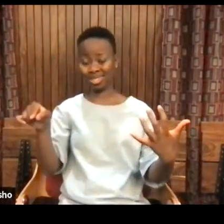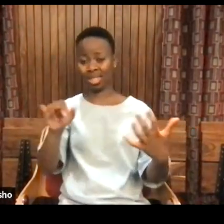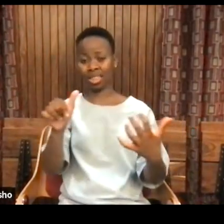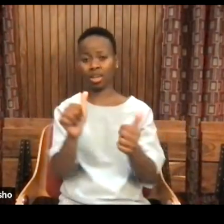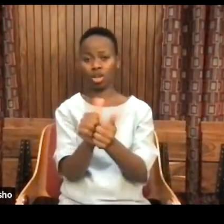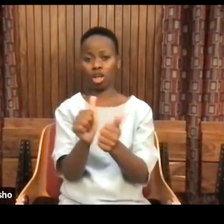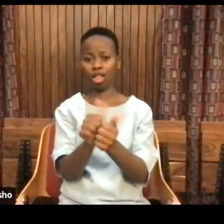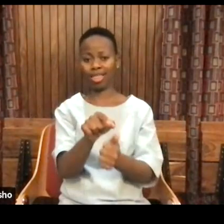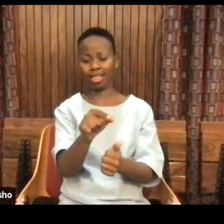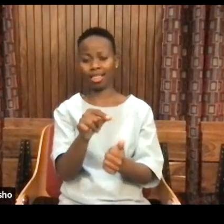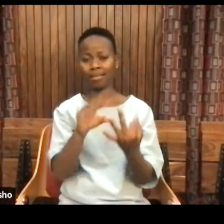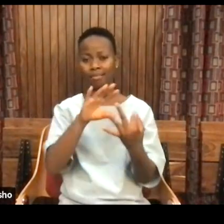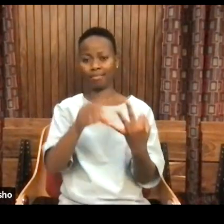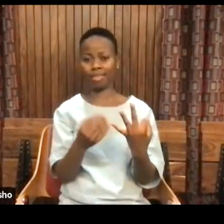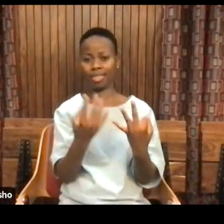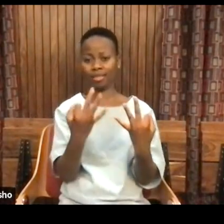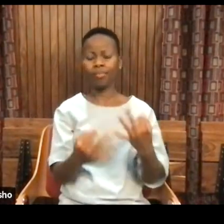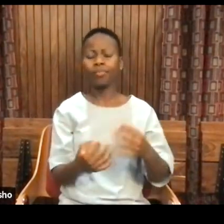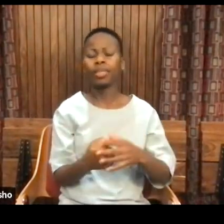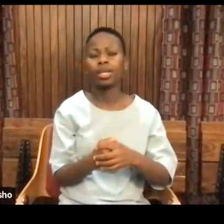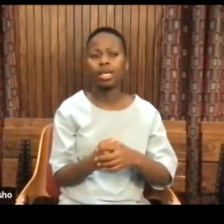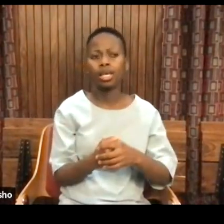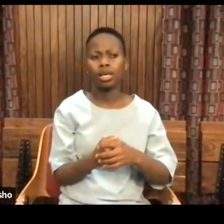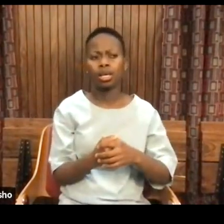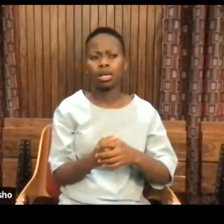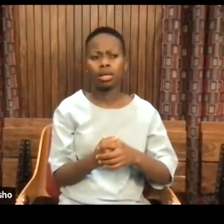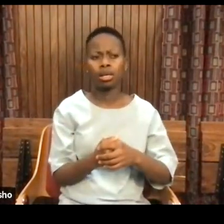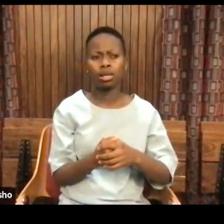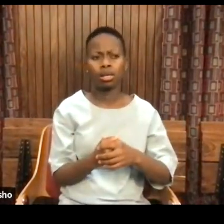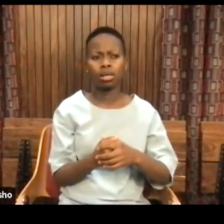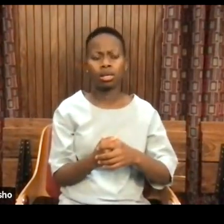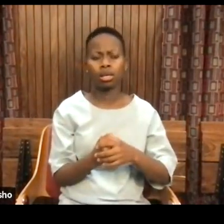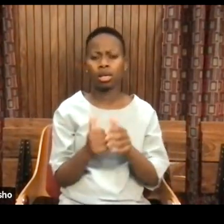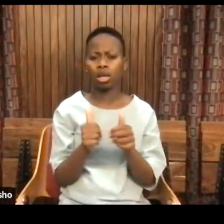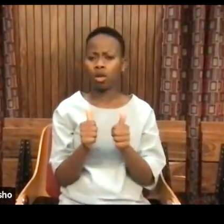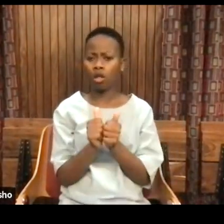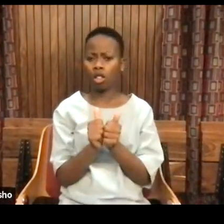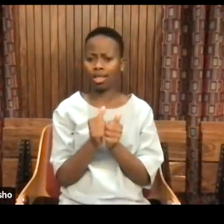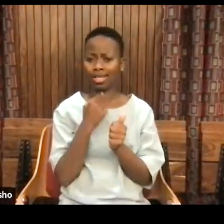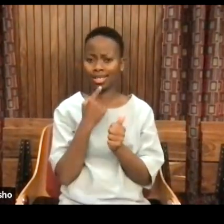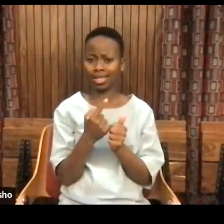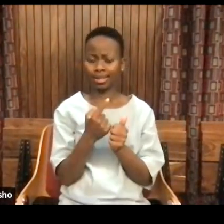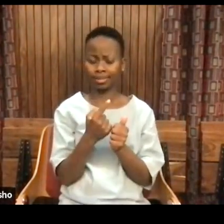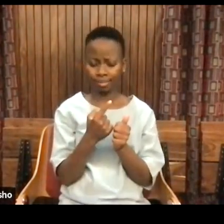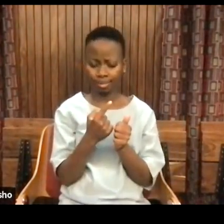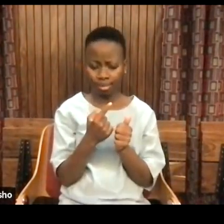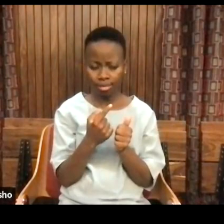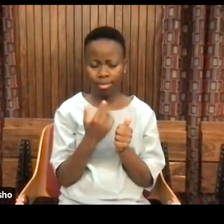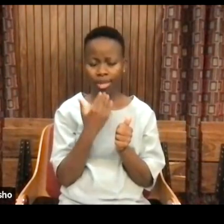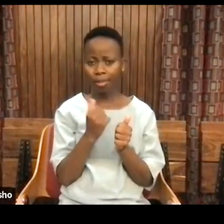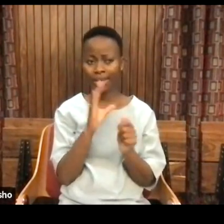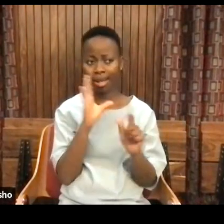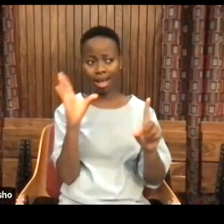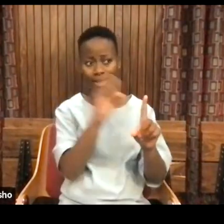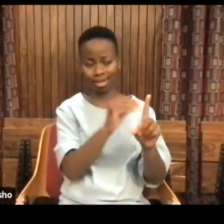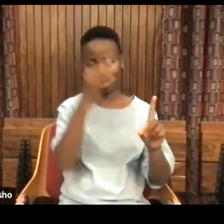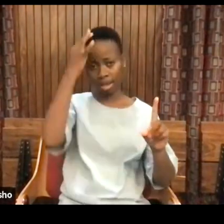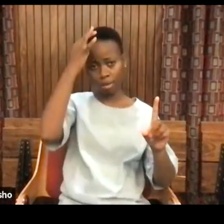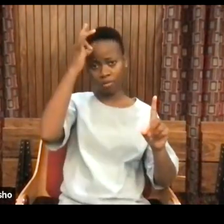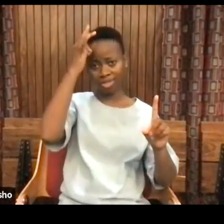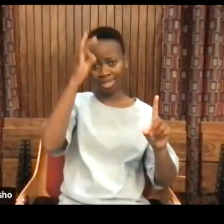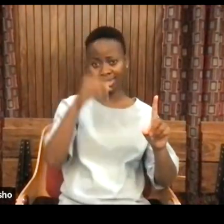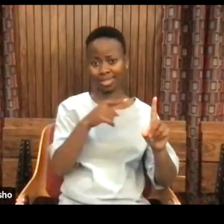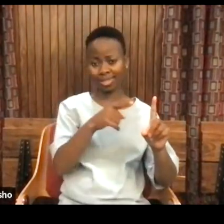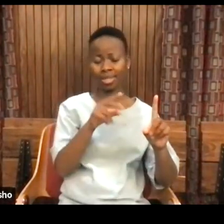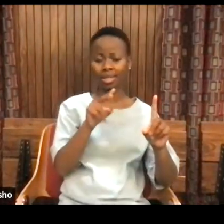Prof, this colleague asks, may you ask, Prof, what are the role, what is the role